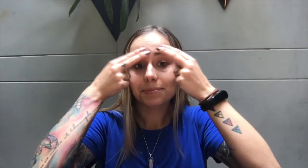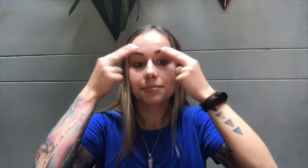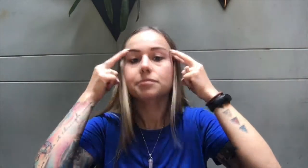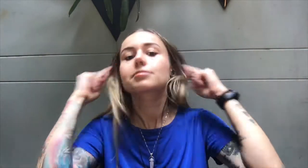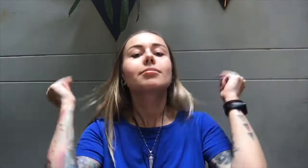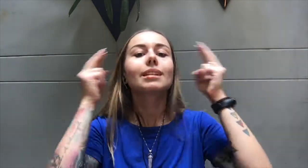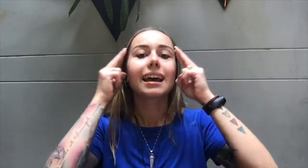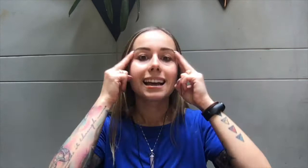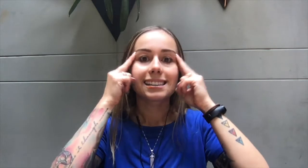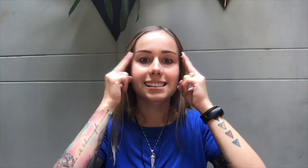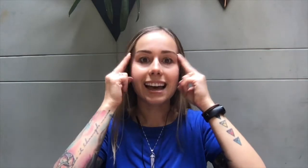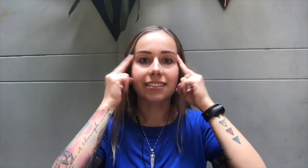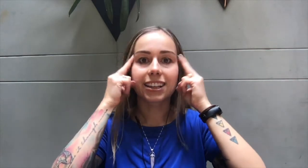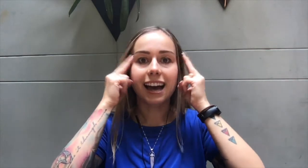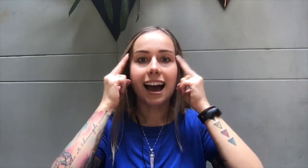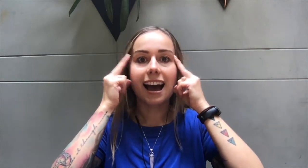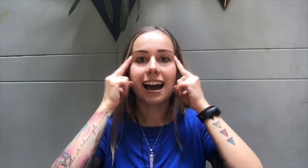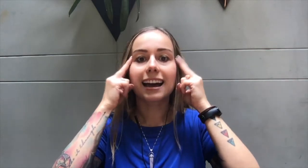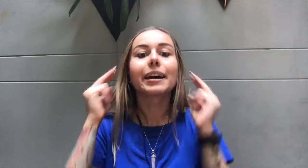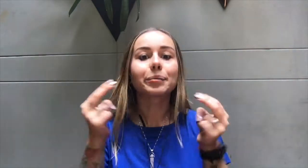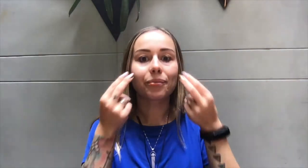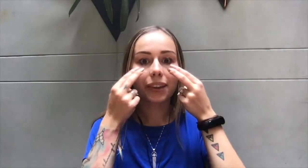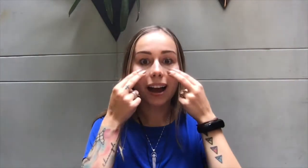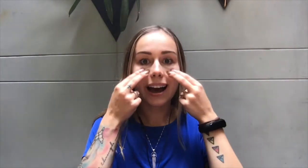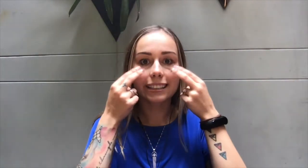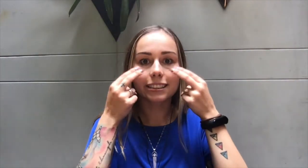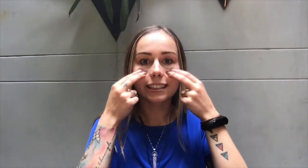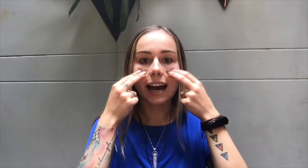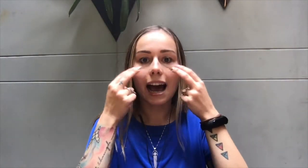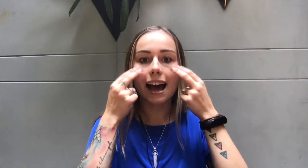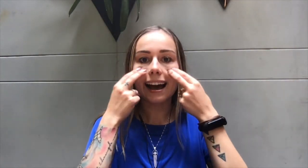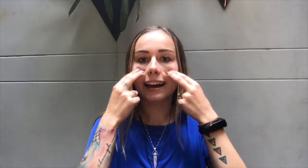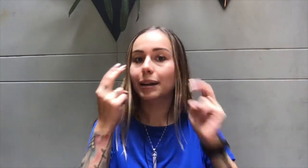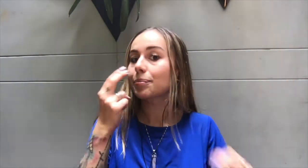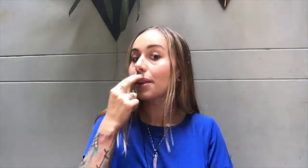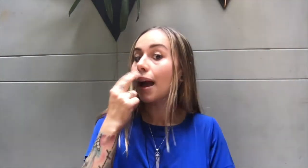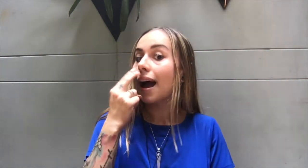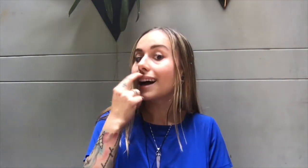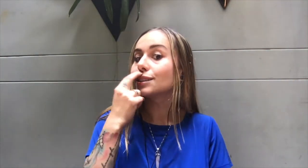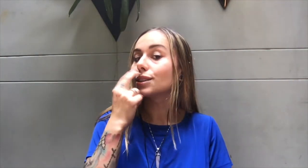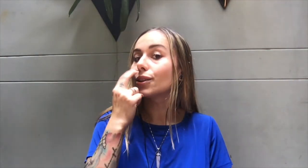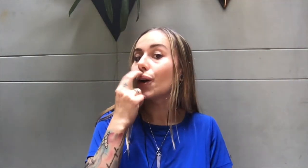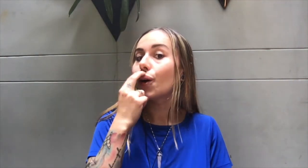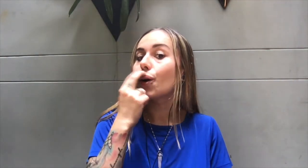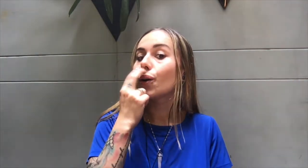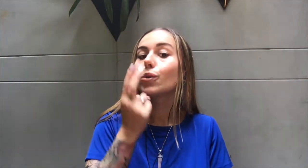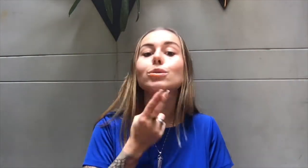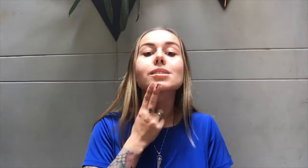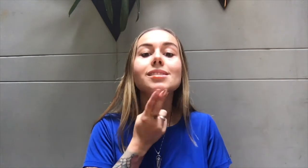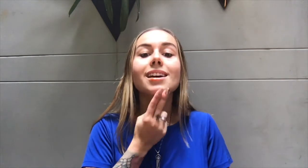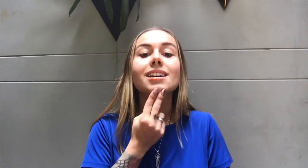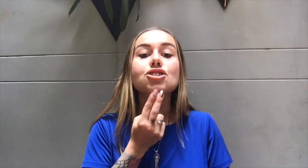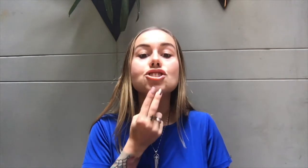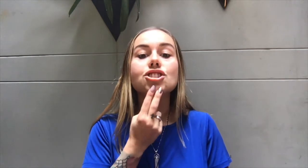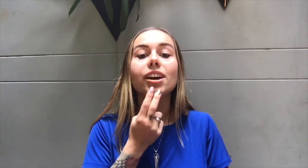side of the eye, under the eye, under the nose, chin,